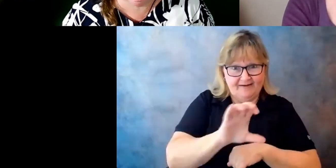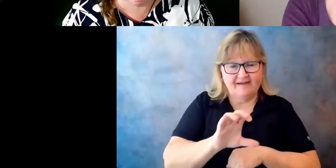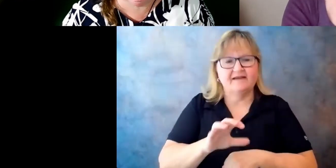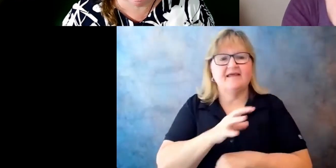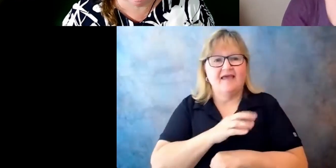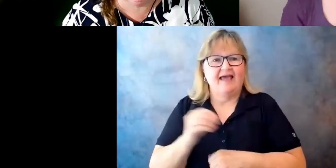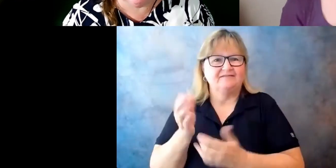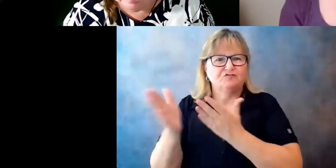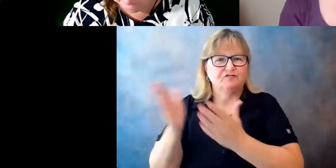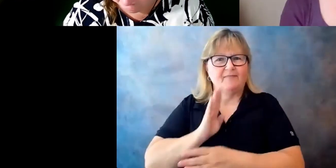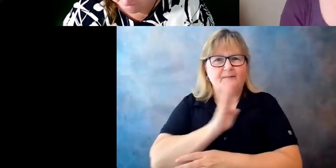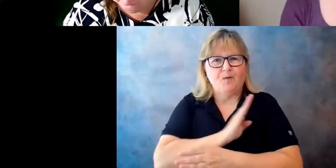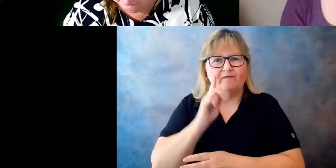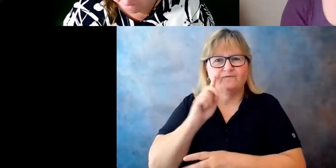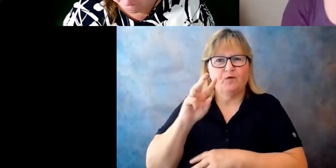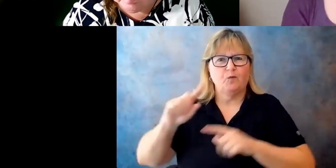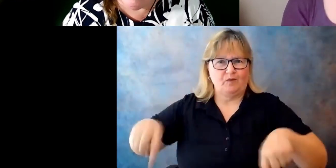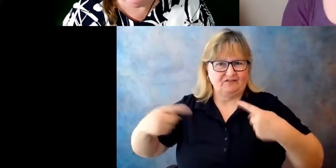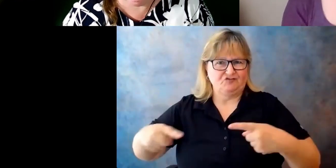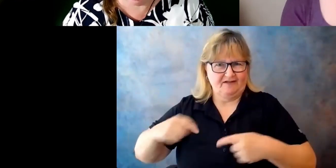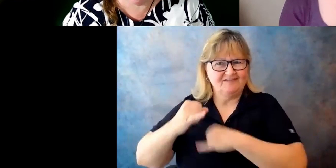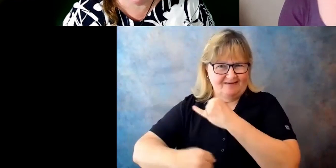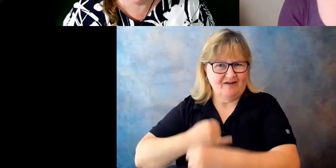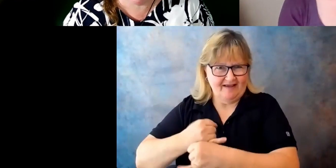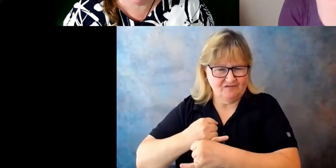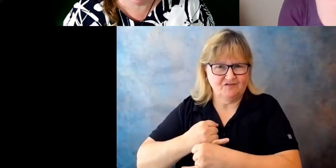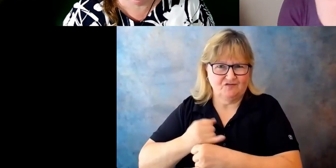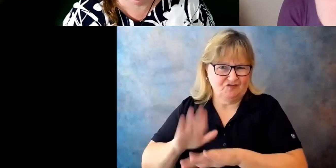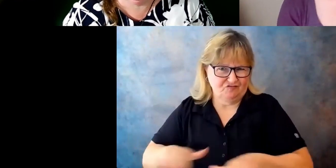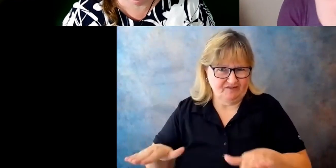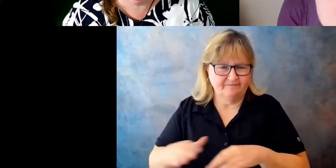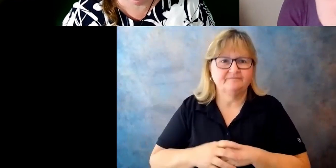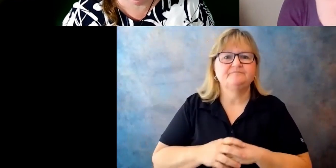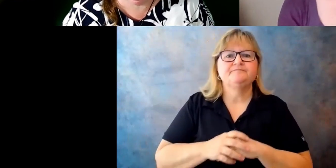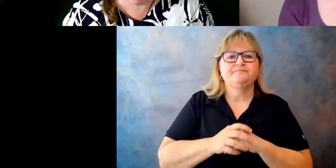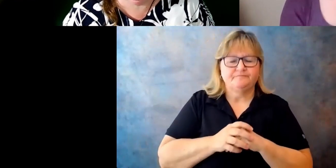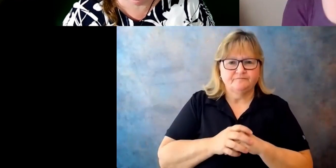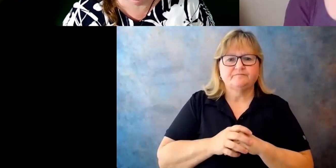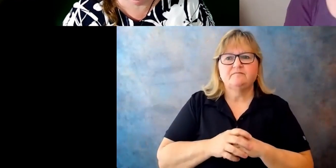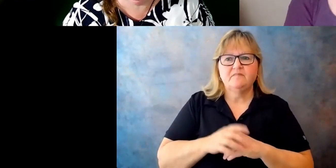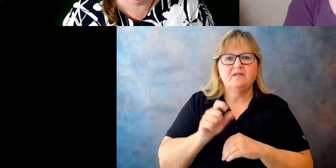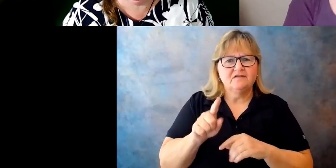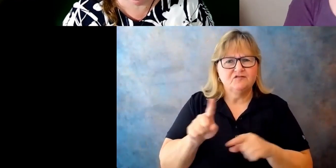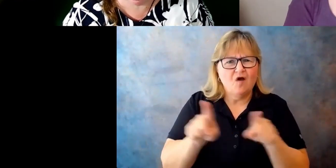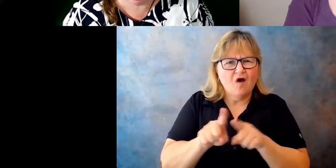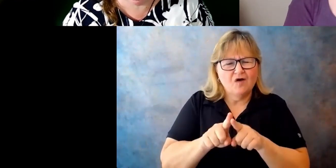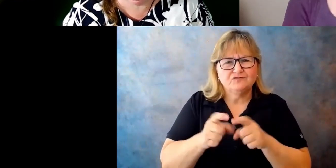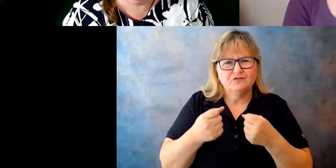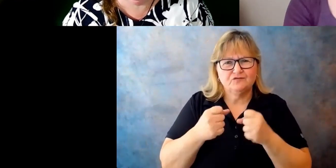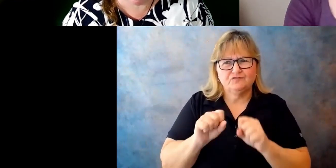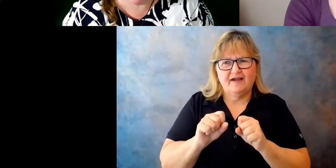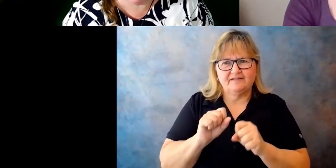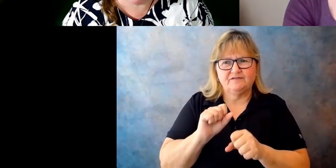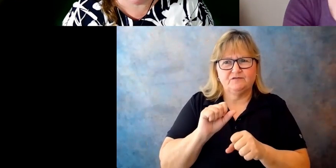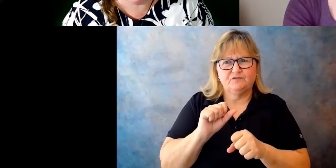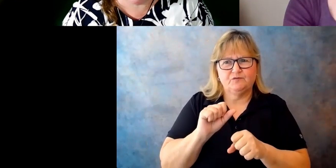for Kids International. He's also advisor to the Enabled Children's Initiative, which works to improve the quality of life for